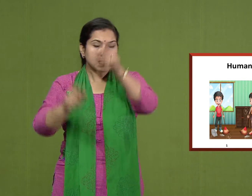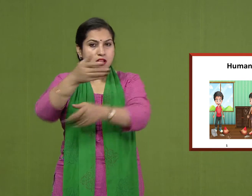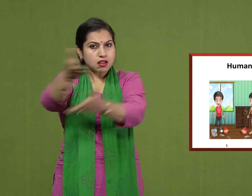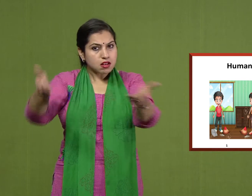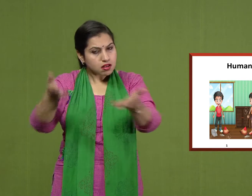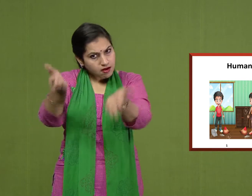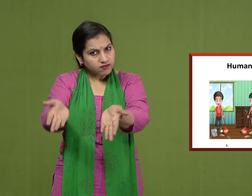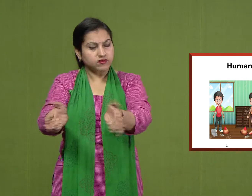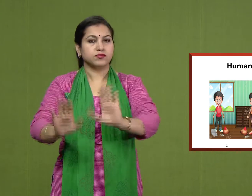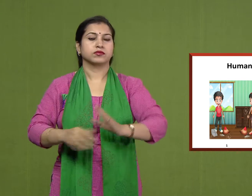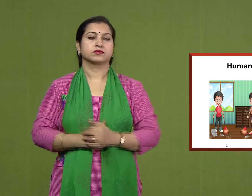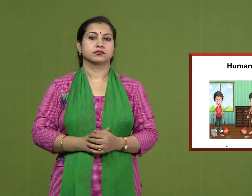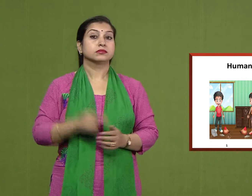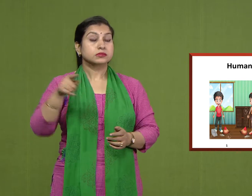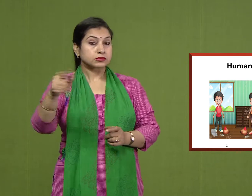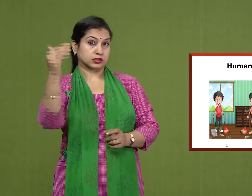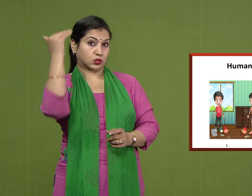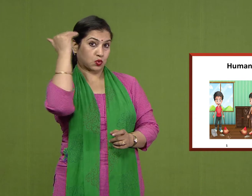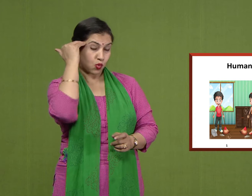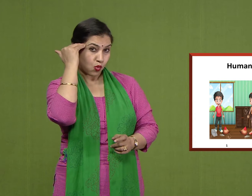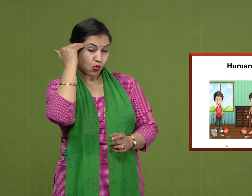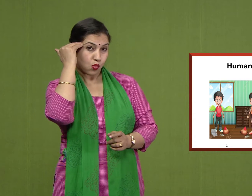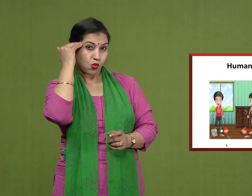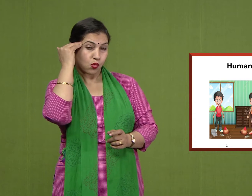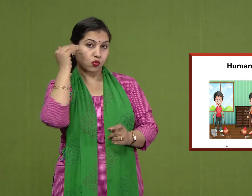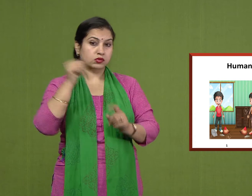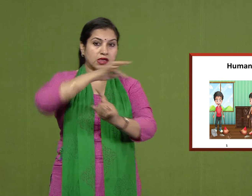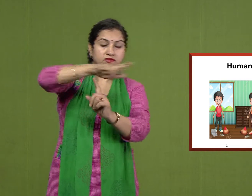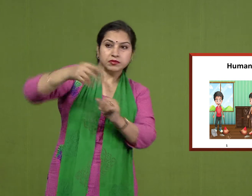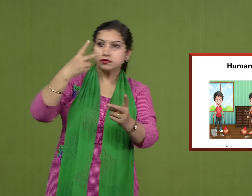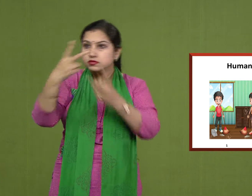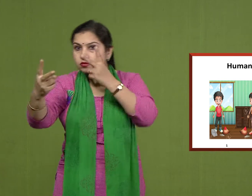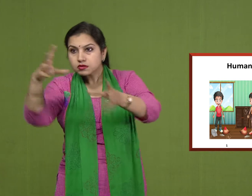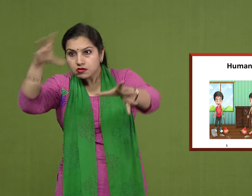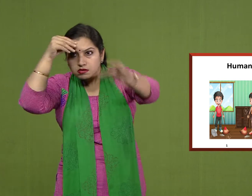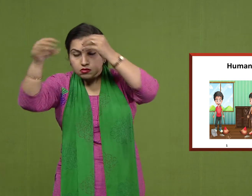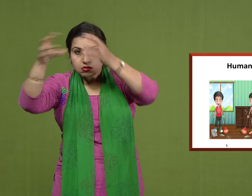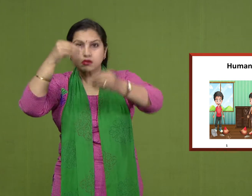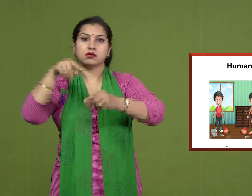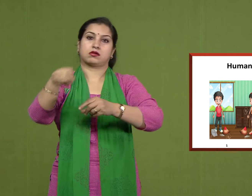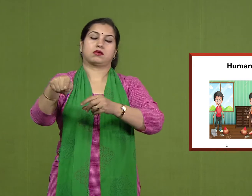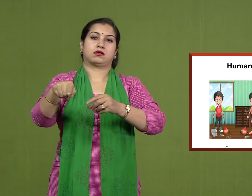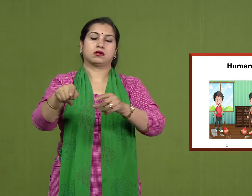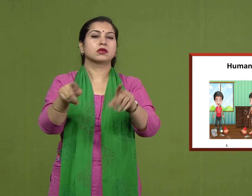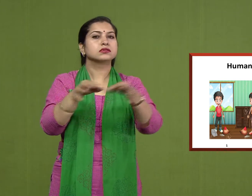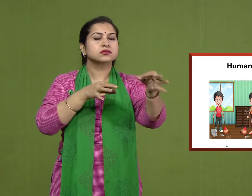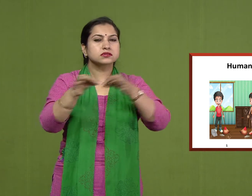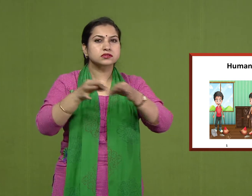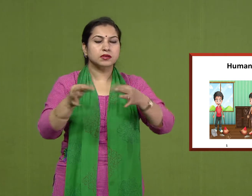human being. That is, that he acquired from the environment. Like time,